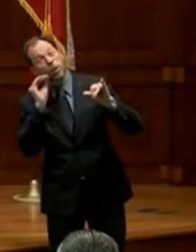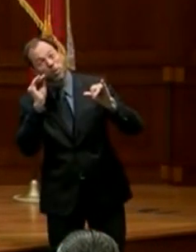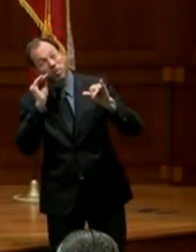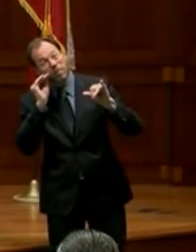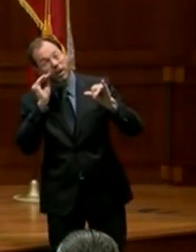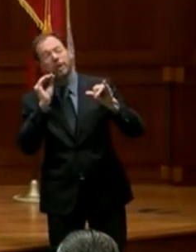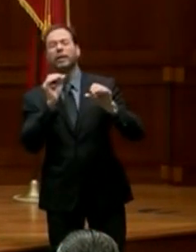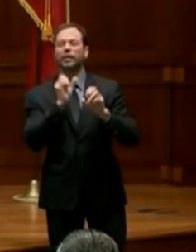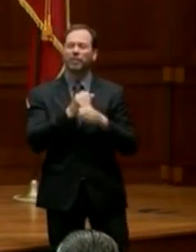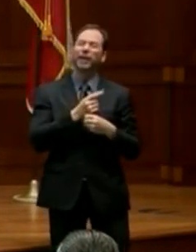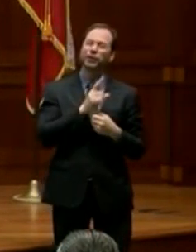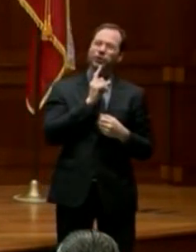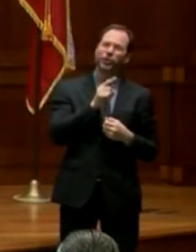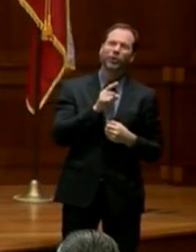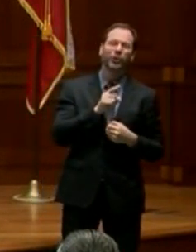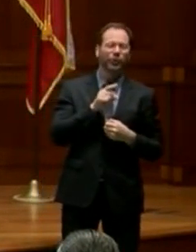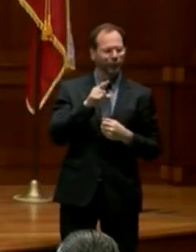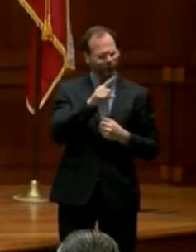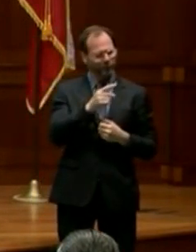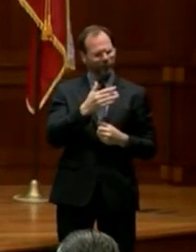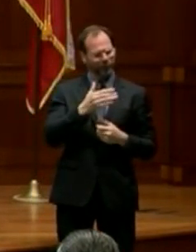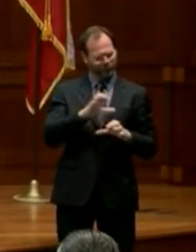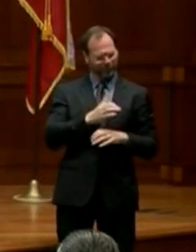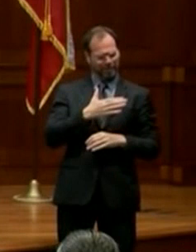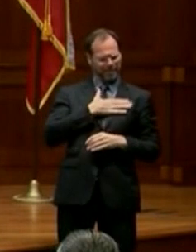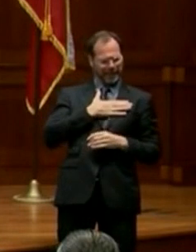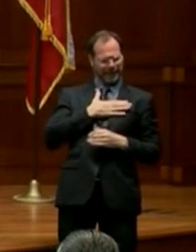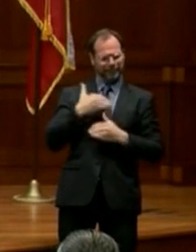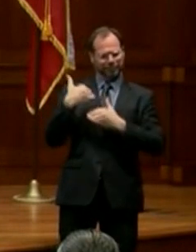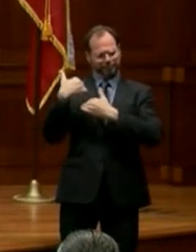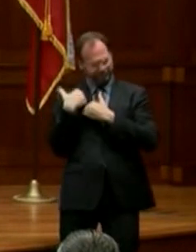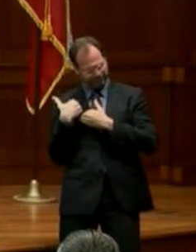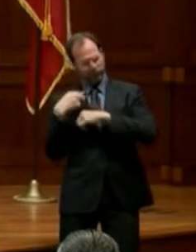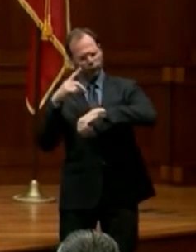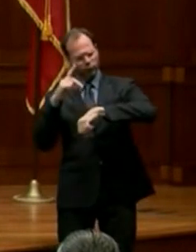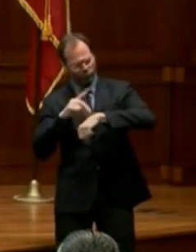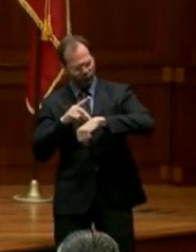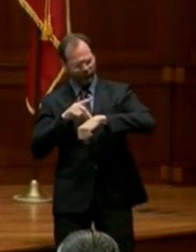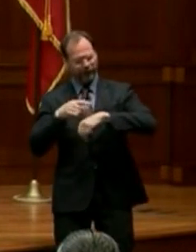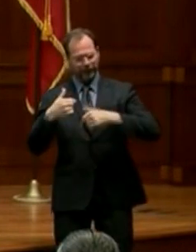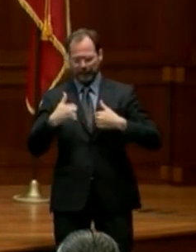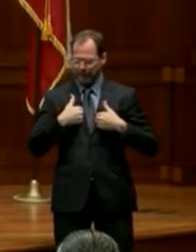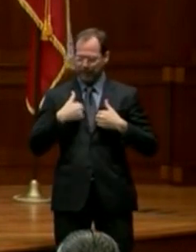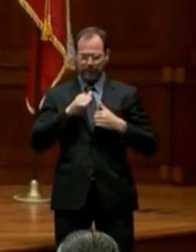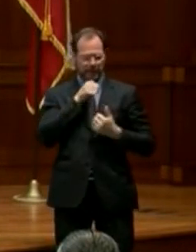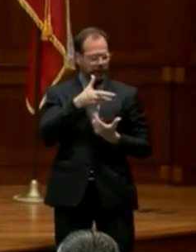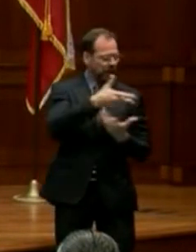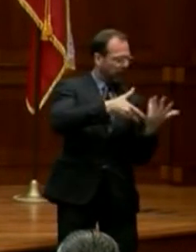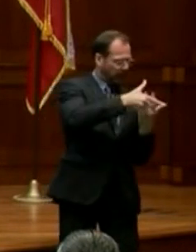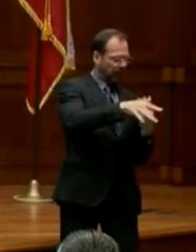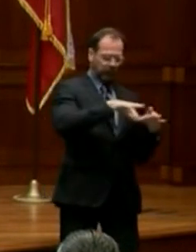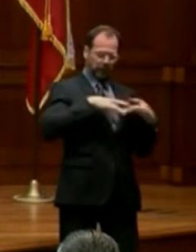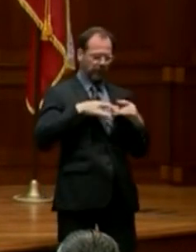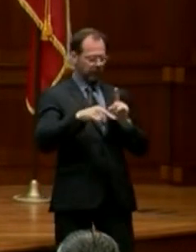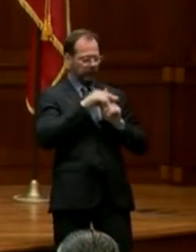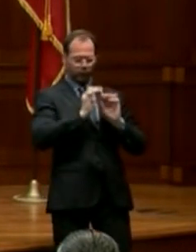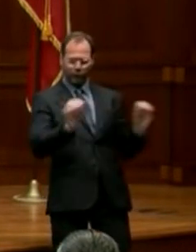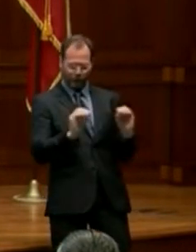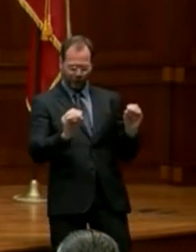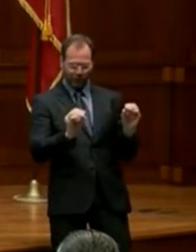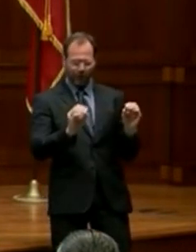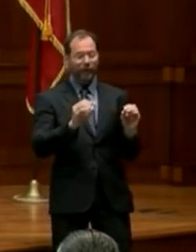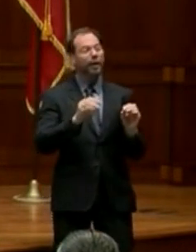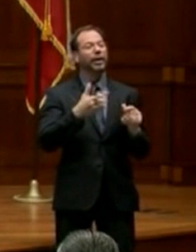you're ensuring that you are doing your part to make sure that you are not contracting COVID-19, that your family